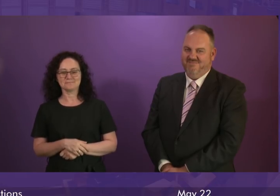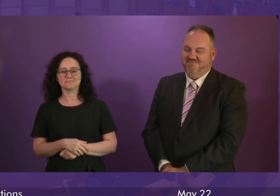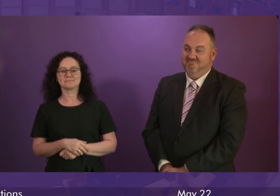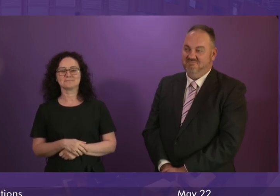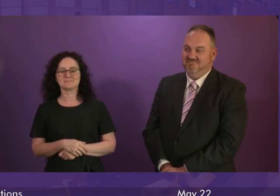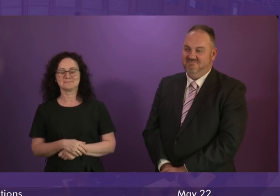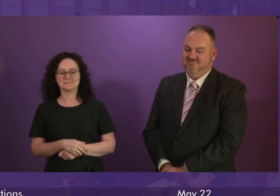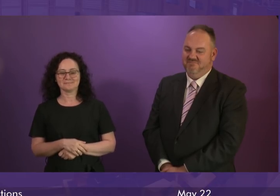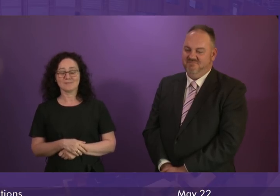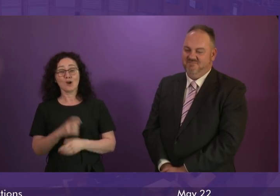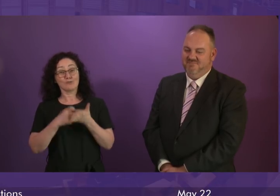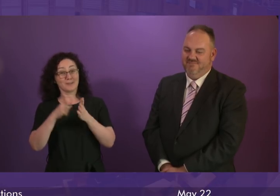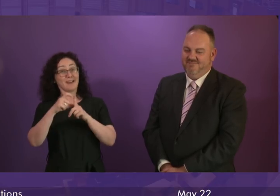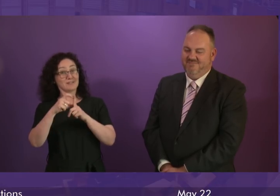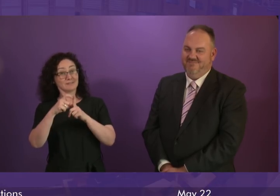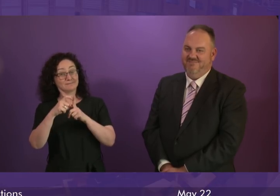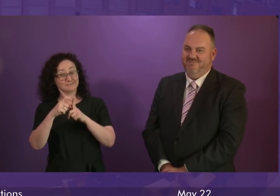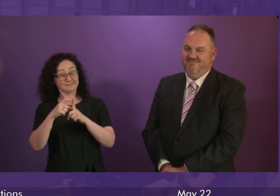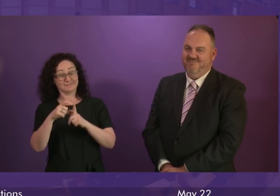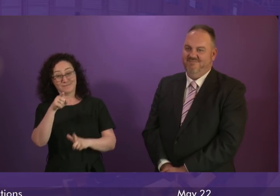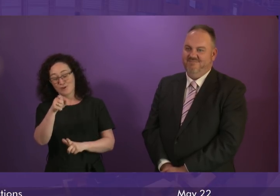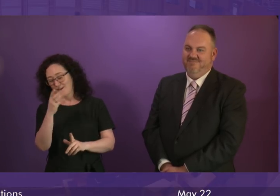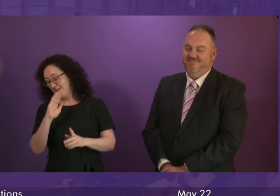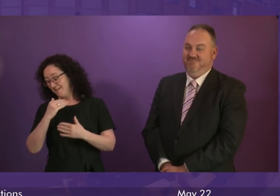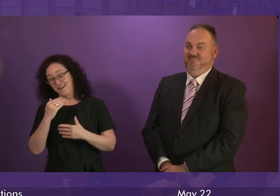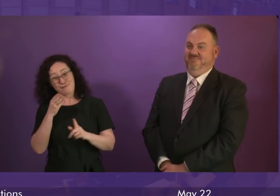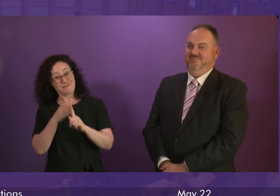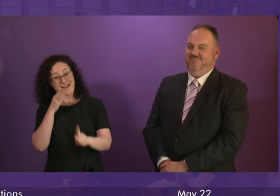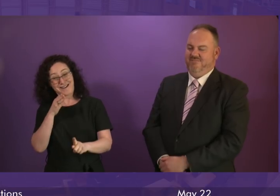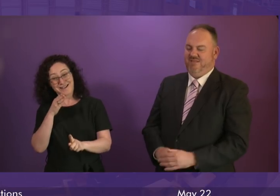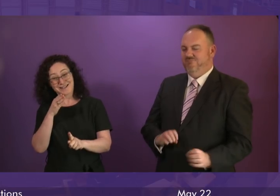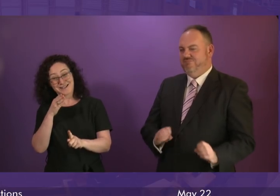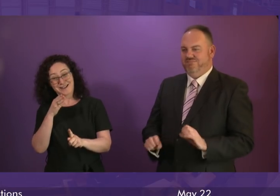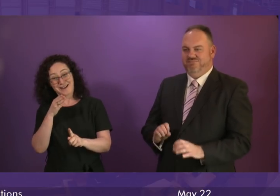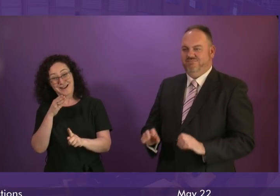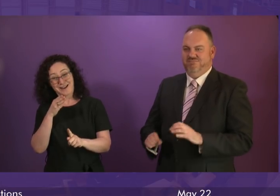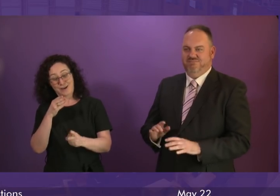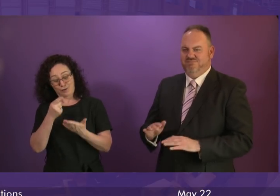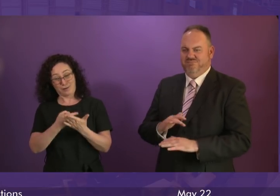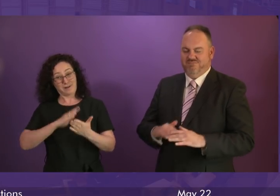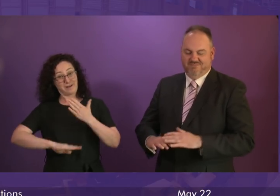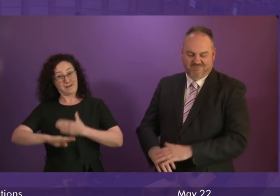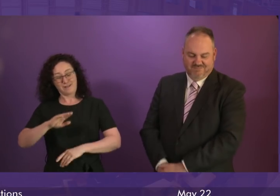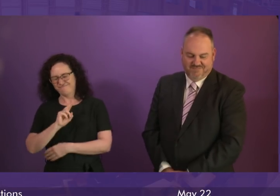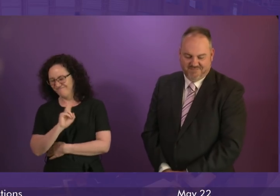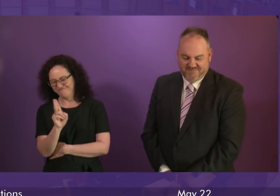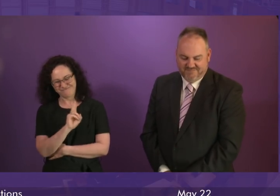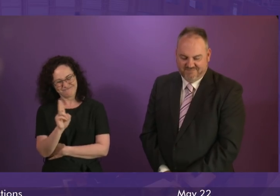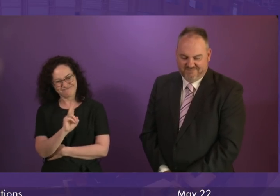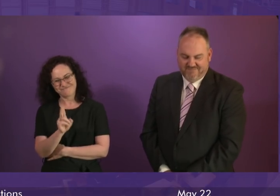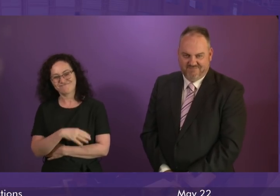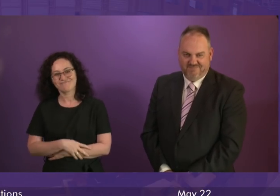Ruth Davidson wouldn't recognise a principle. You know, Ruth Davidson